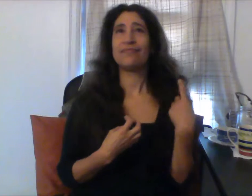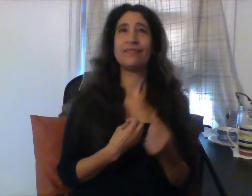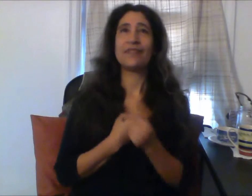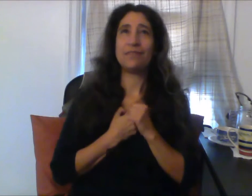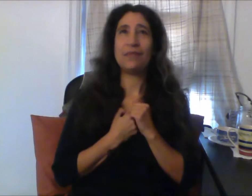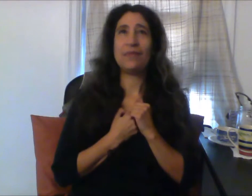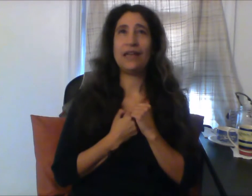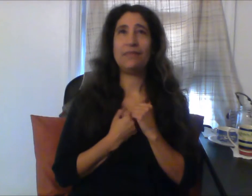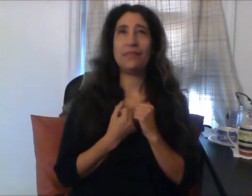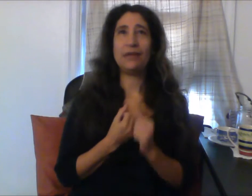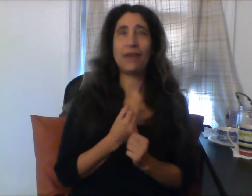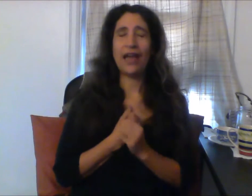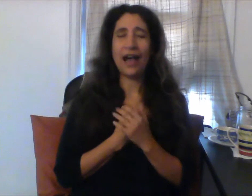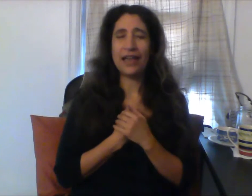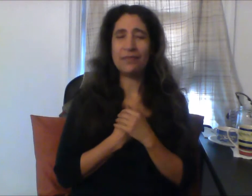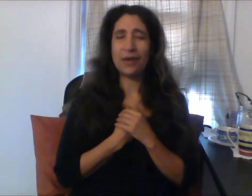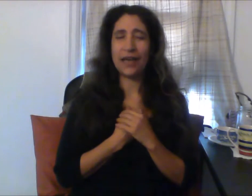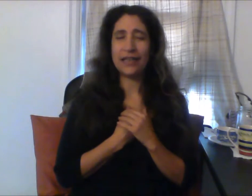In my heart and mine,